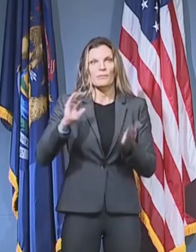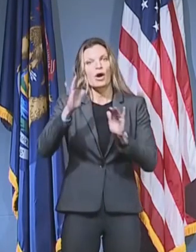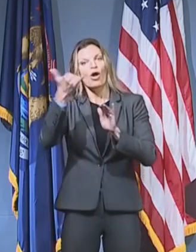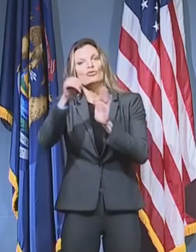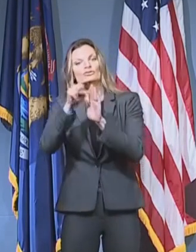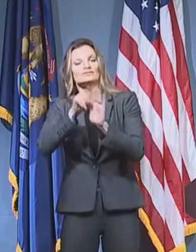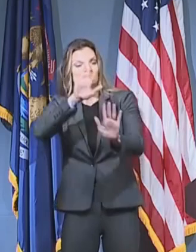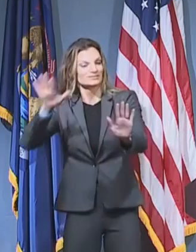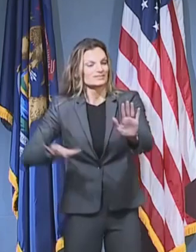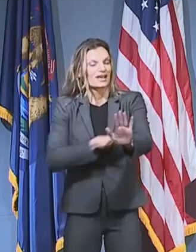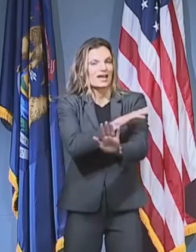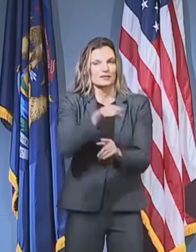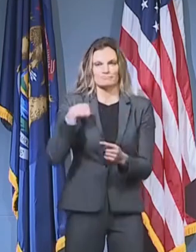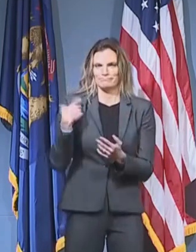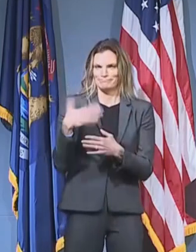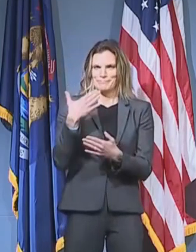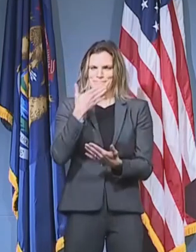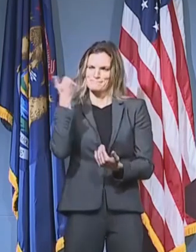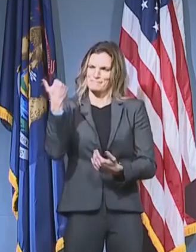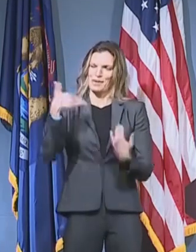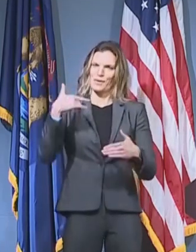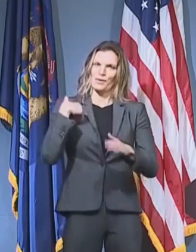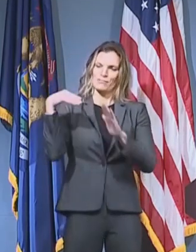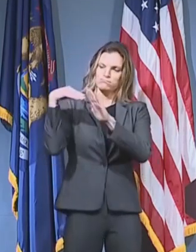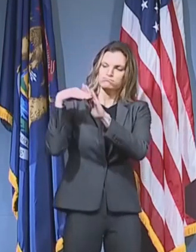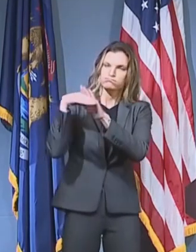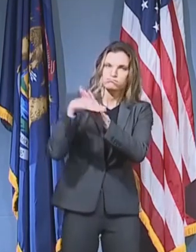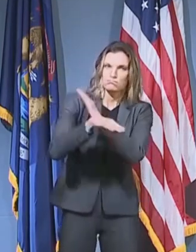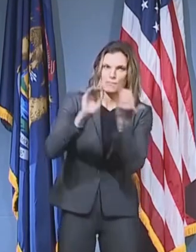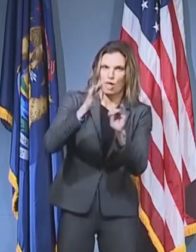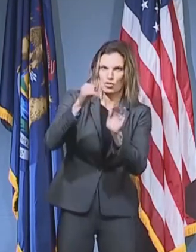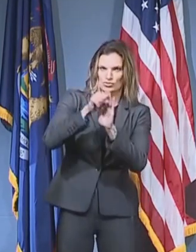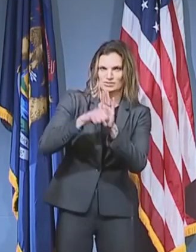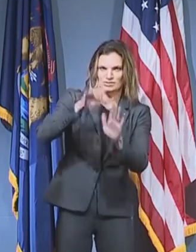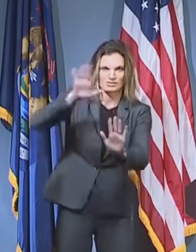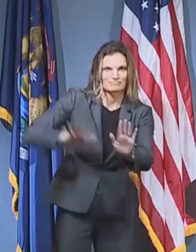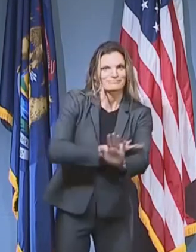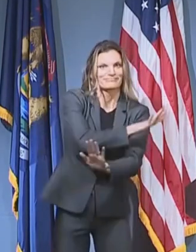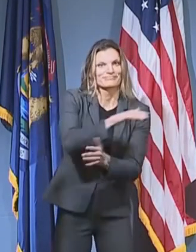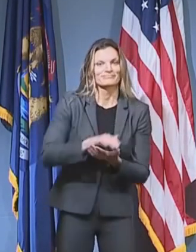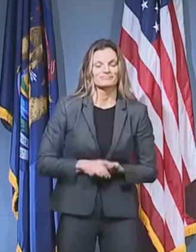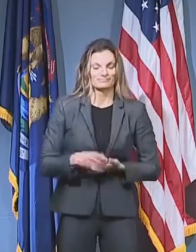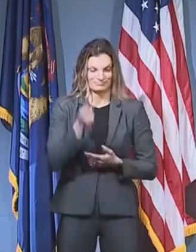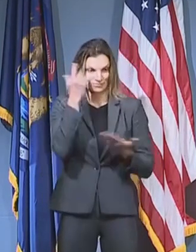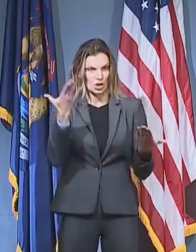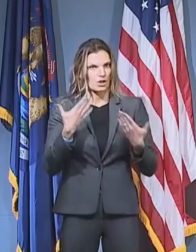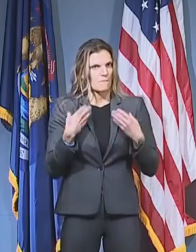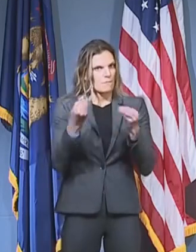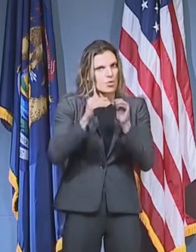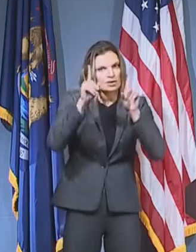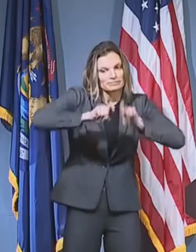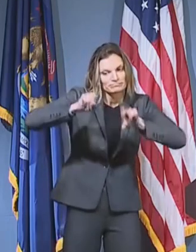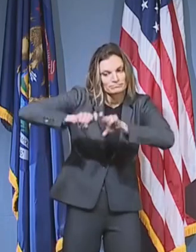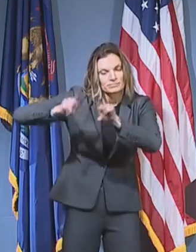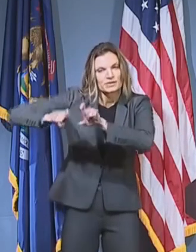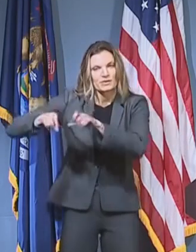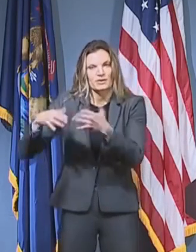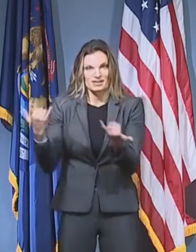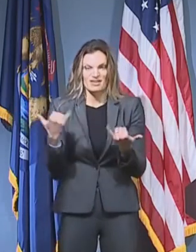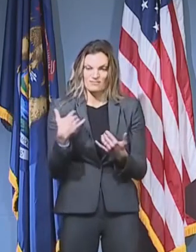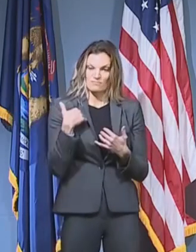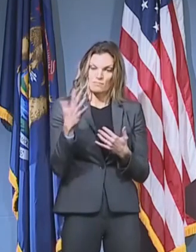when it comes to fighting COVID-19. Even as we continue to ramp up testing, which we are doing at about 30